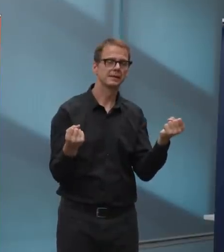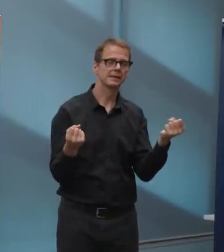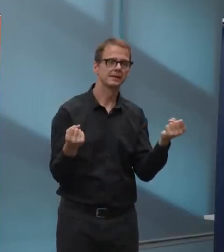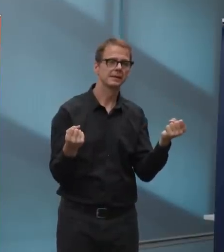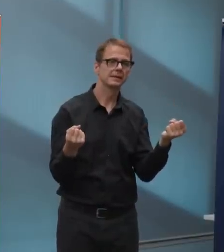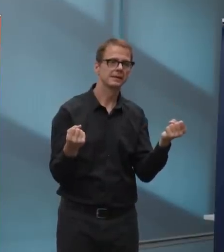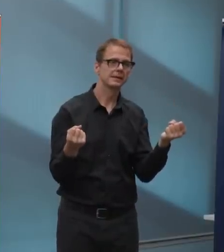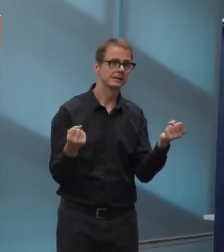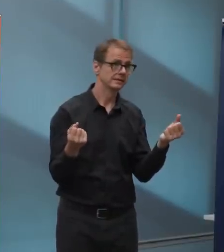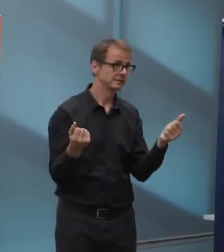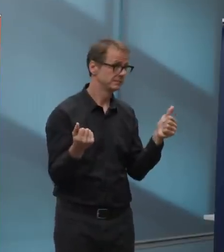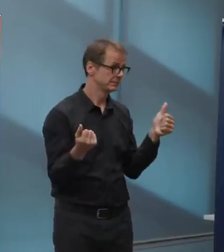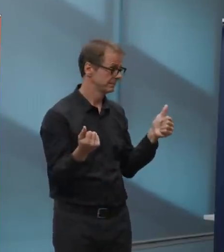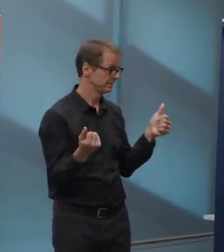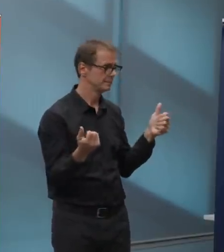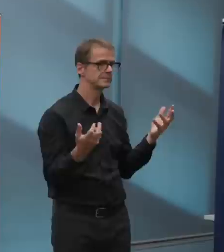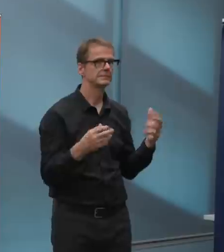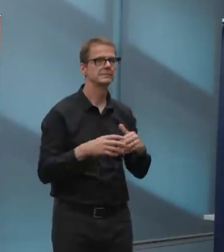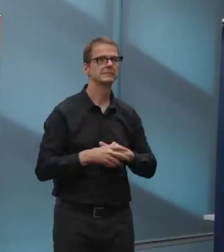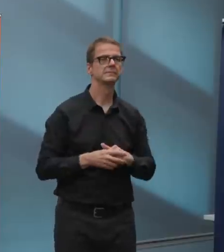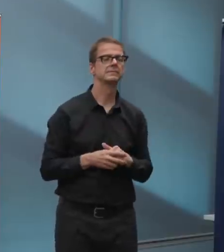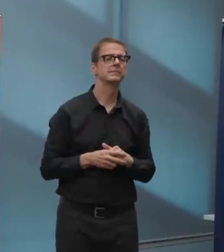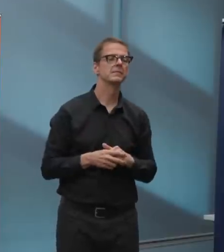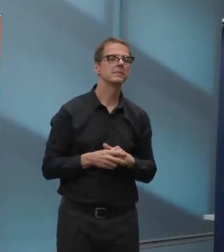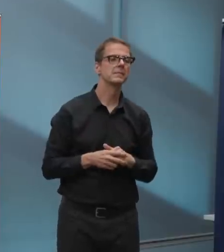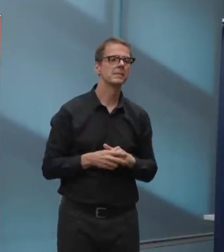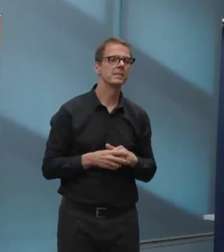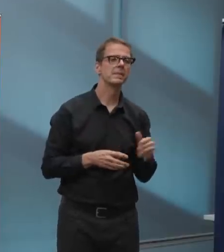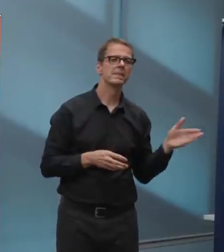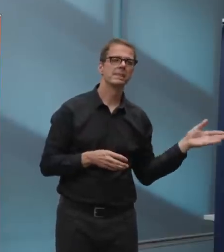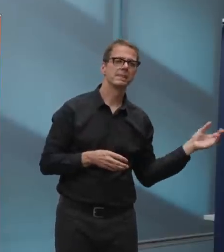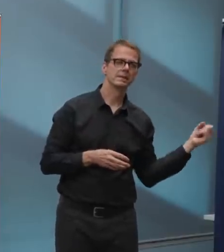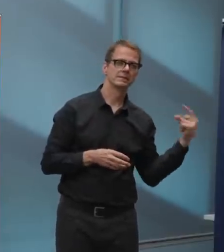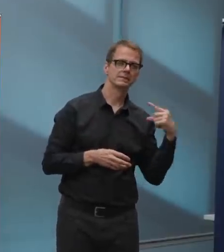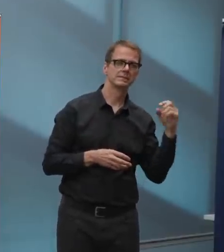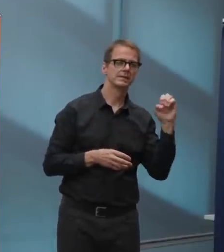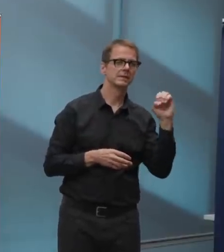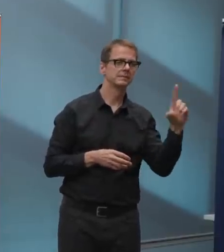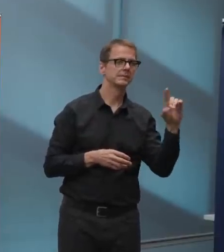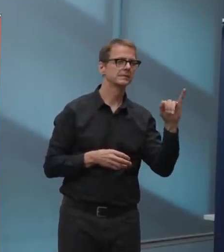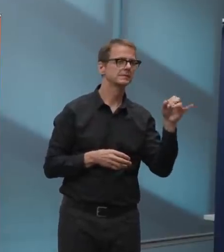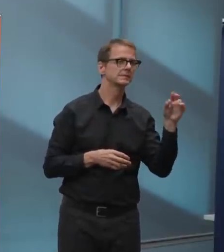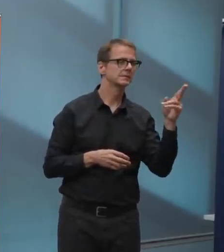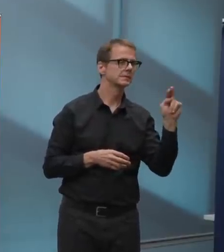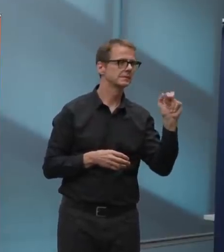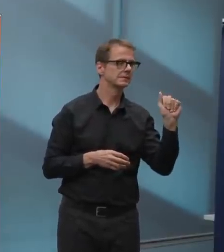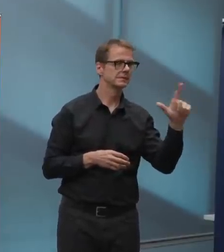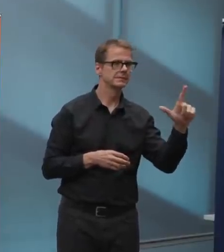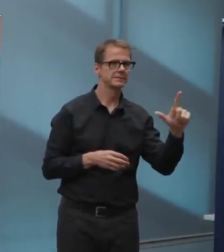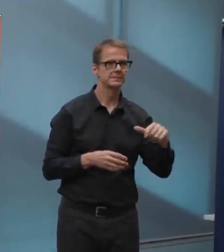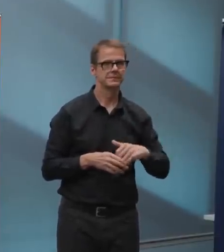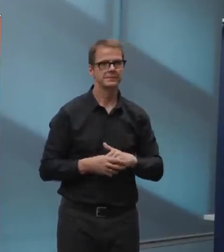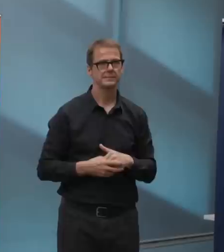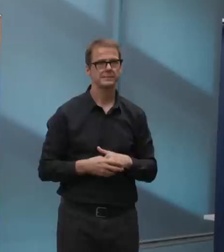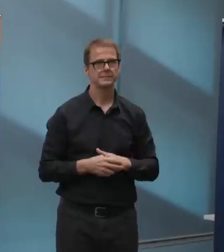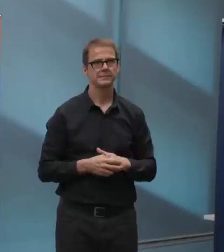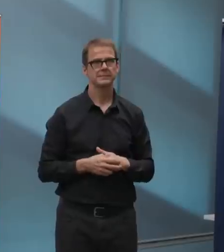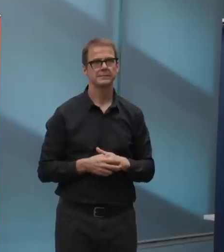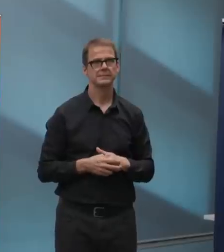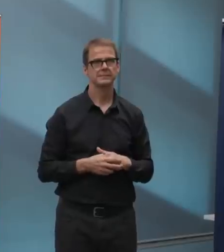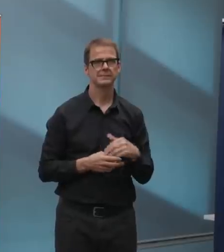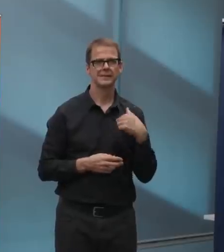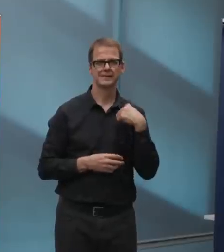with the Edmonton Journal. Thanks for waiting. Go ahead, please. Hi, thanks so much. Uh, this is a question probably for the mayor.